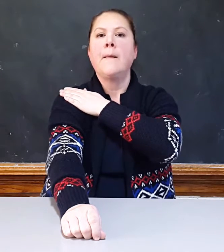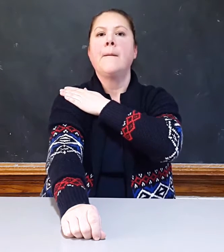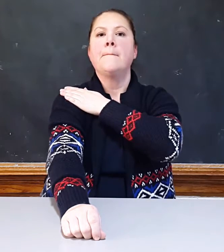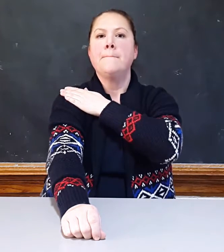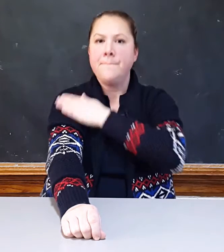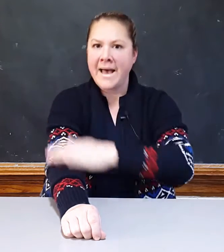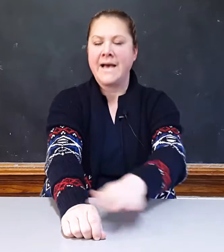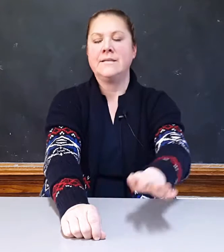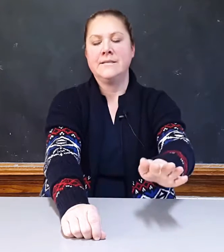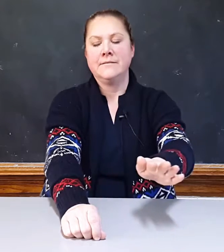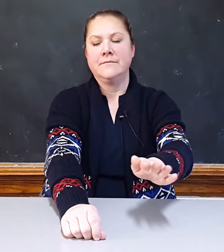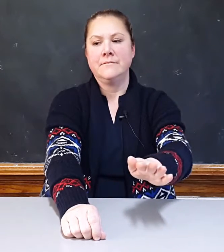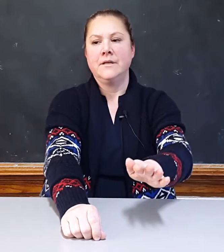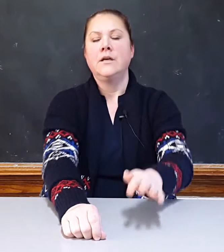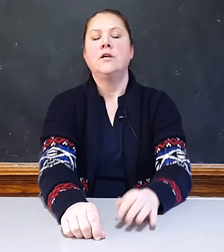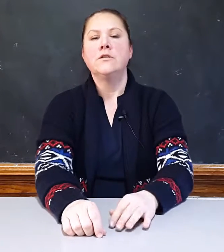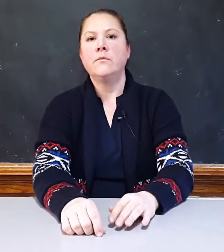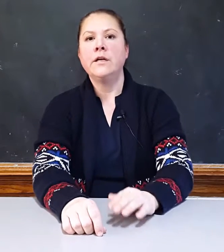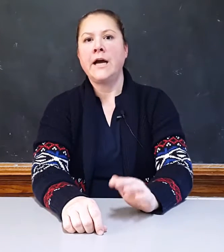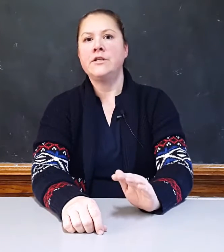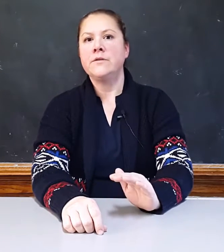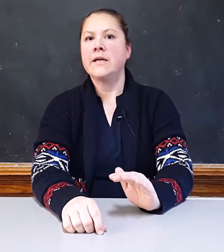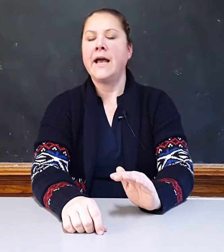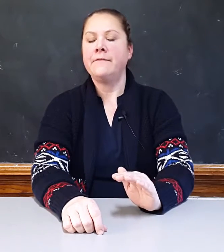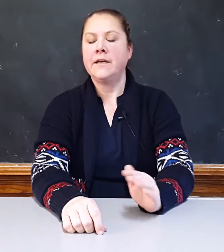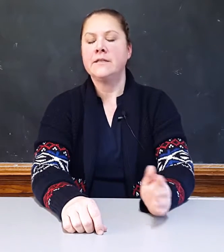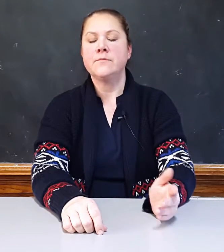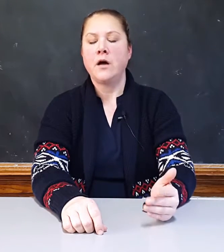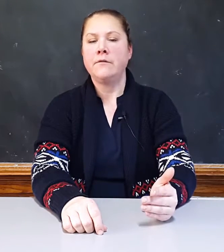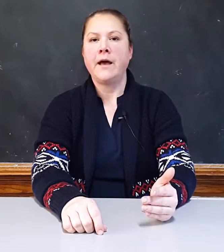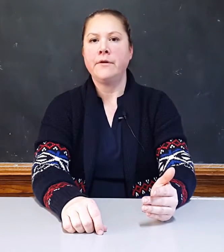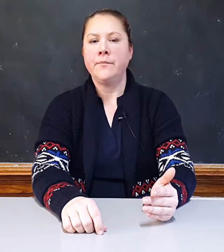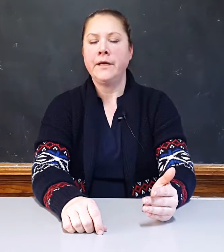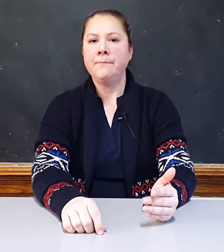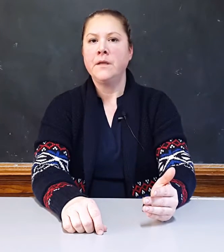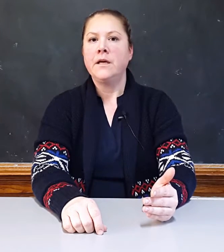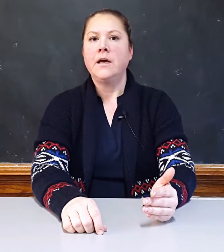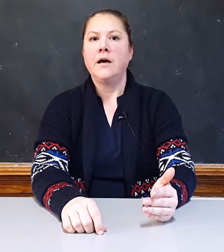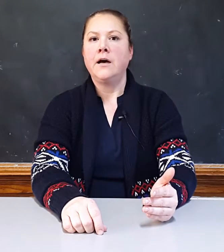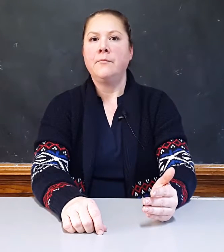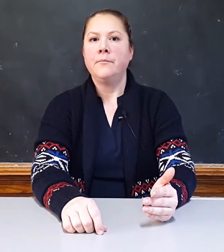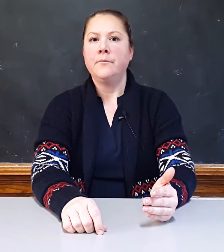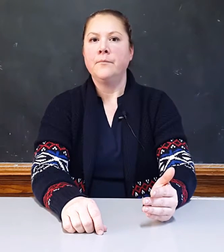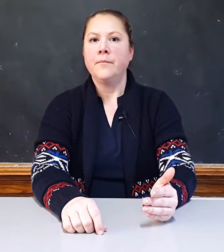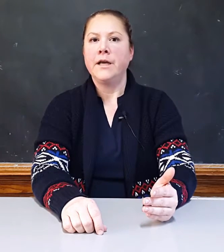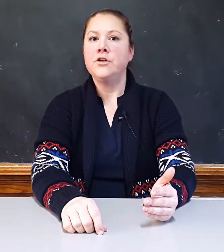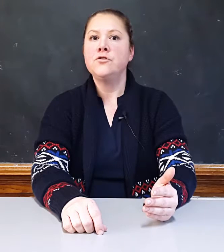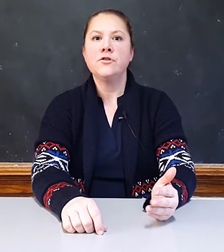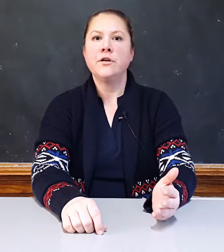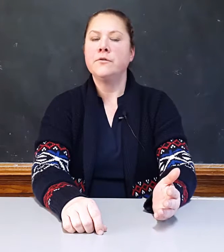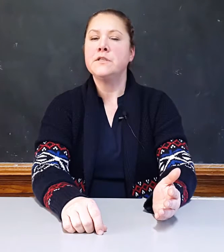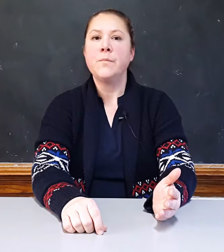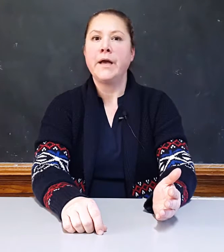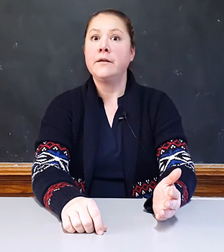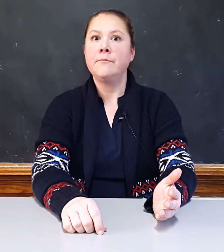bat. So what I do is I have the kids model that with me. I usually only spend